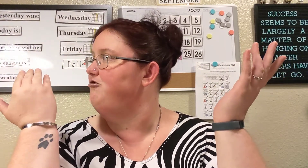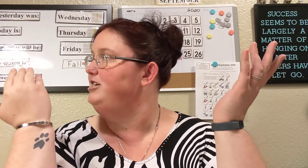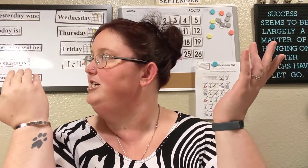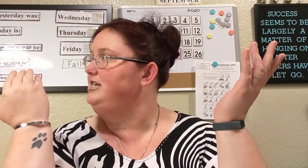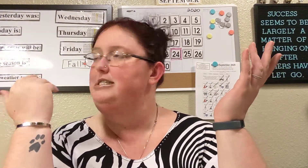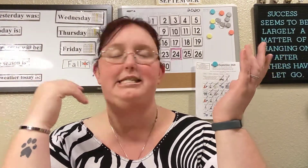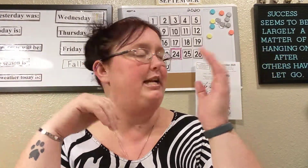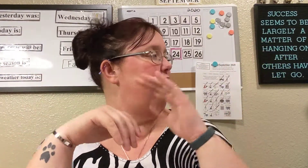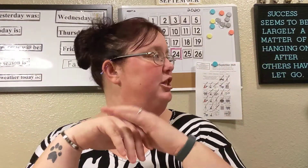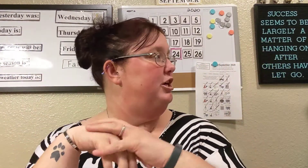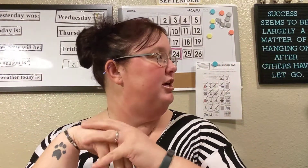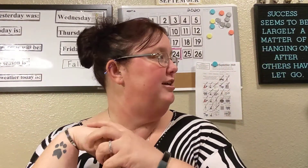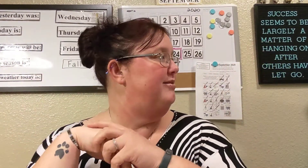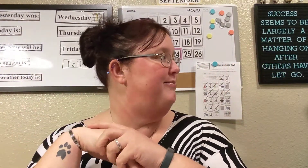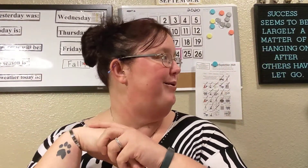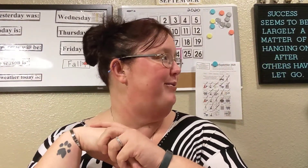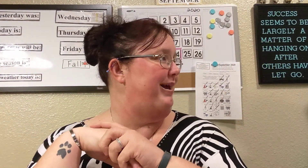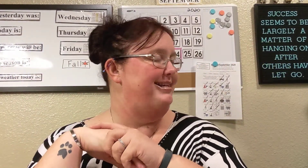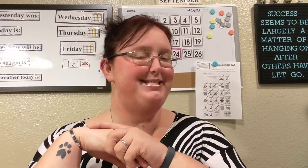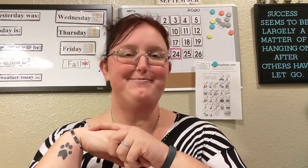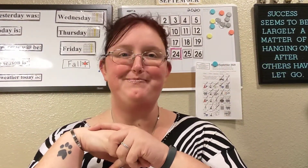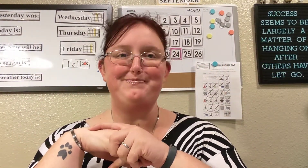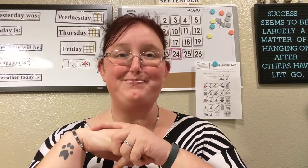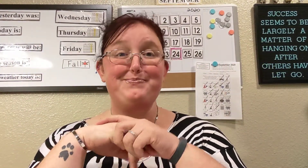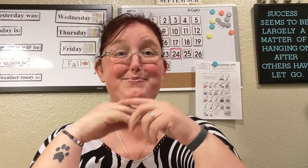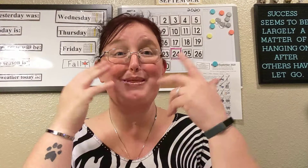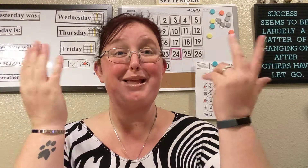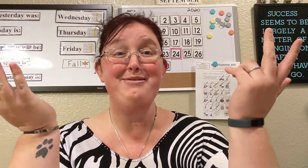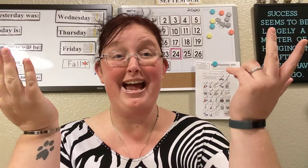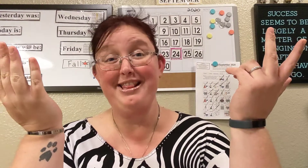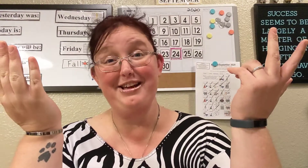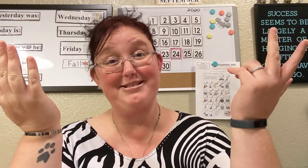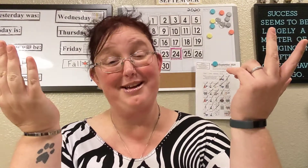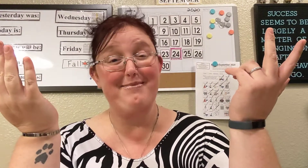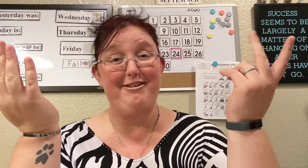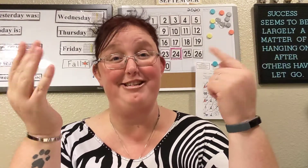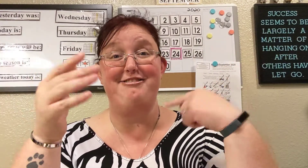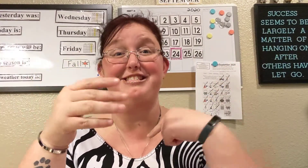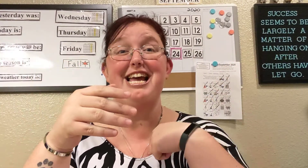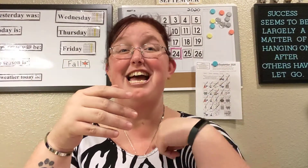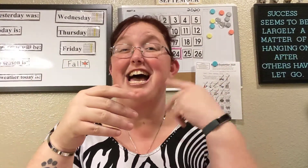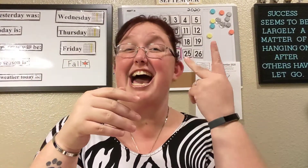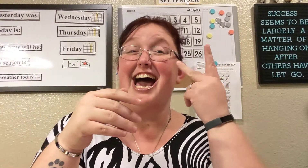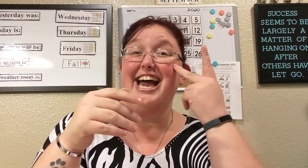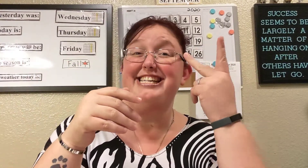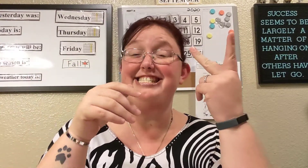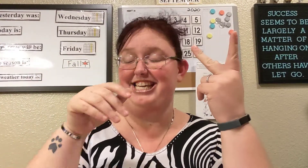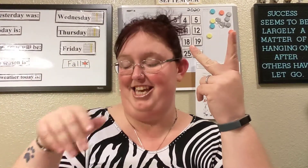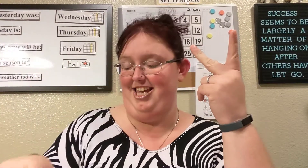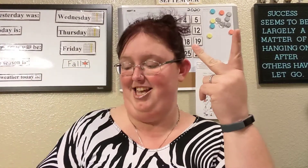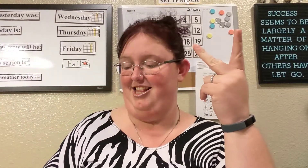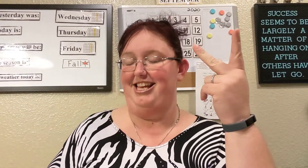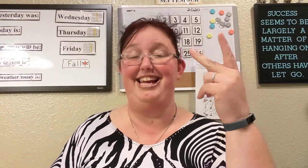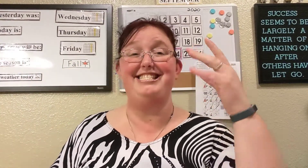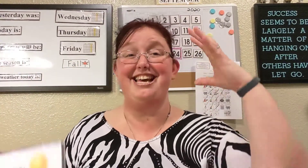sit and look both ways when I look outside my windows I see that it's